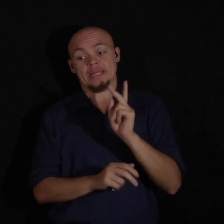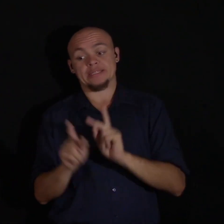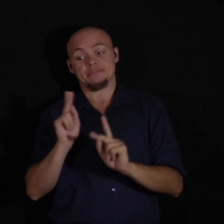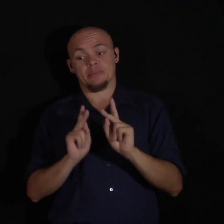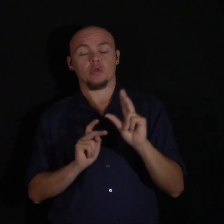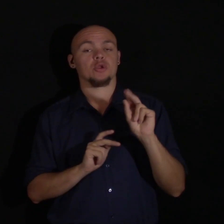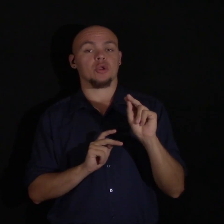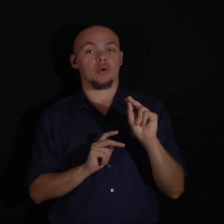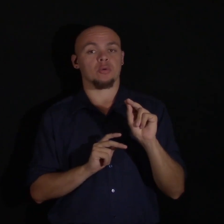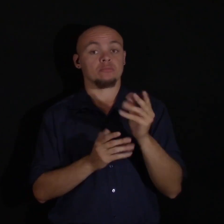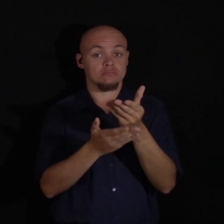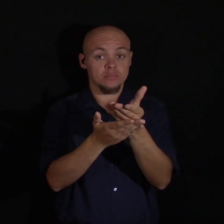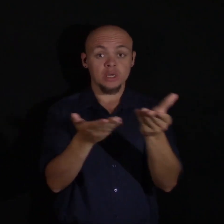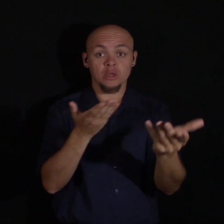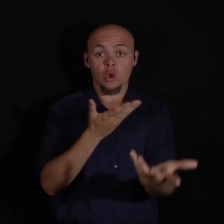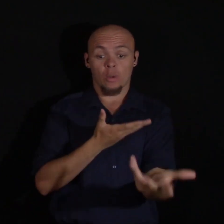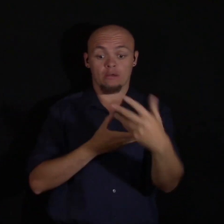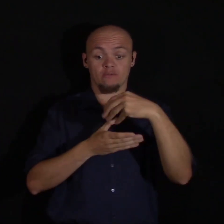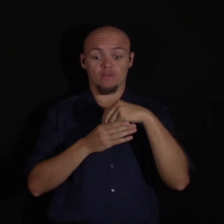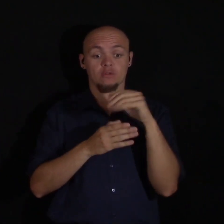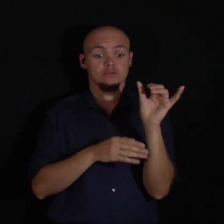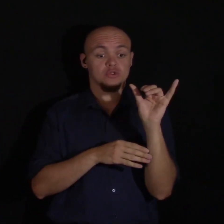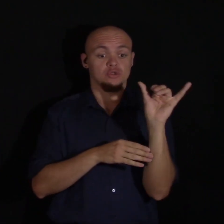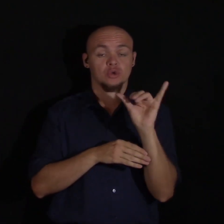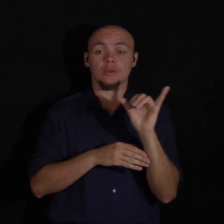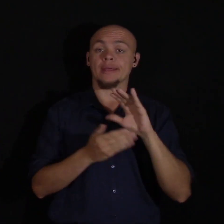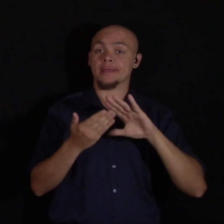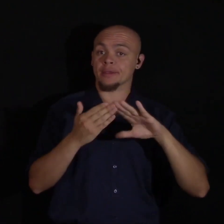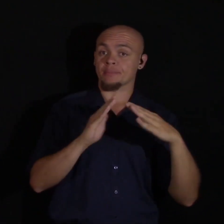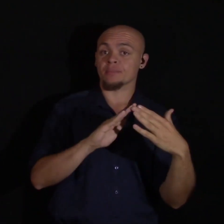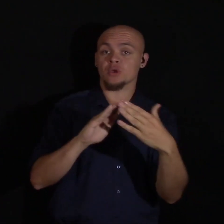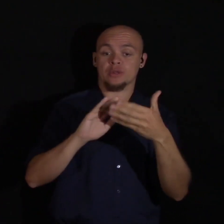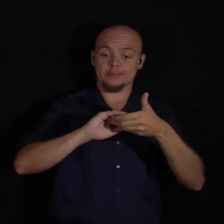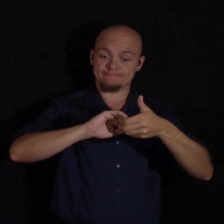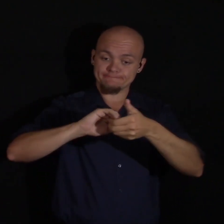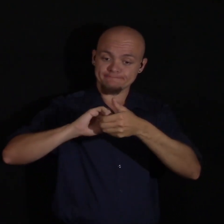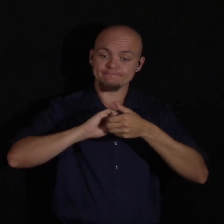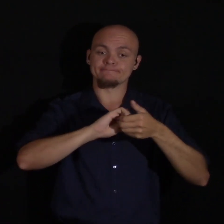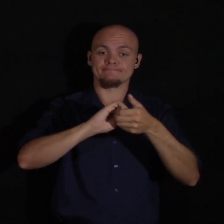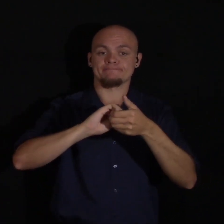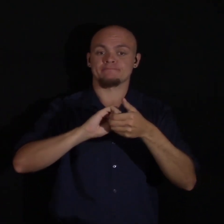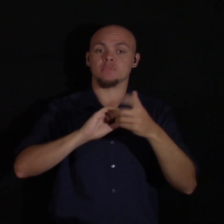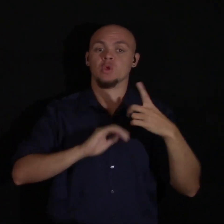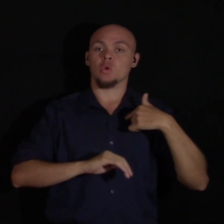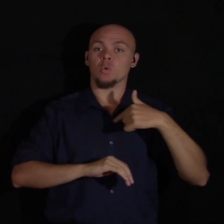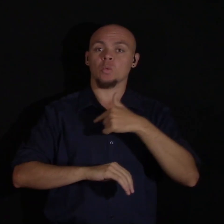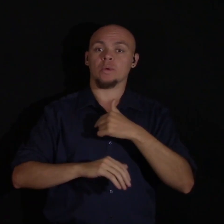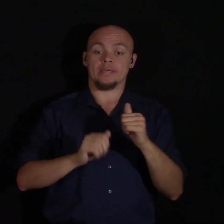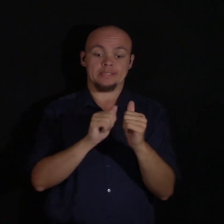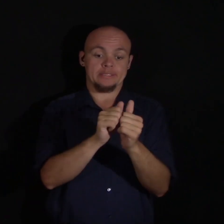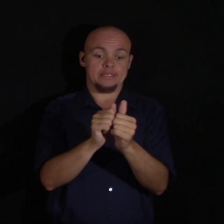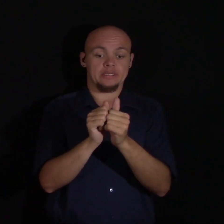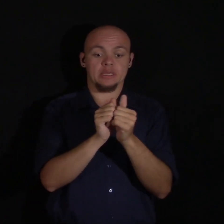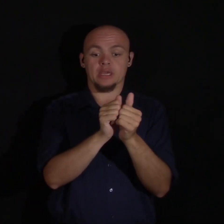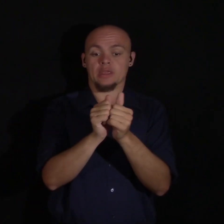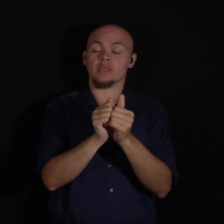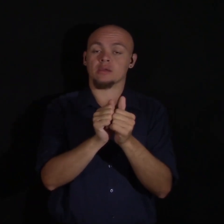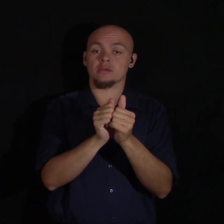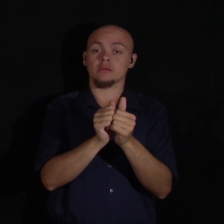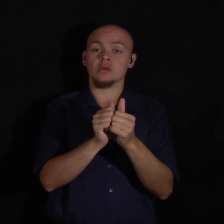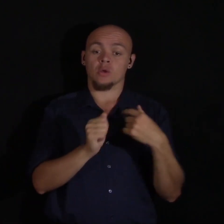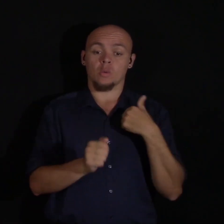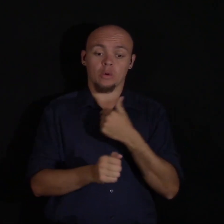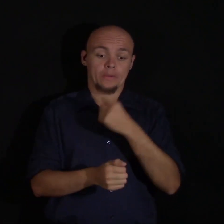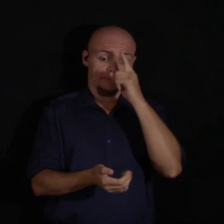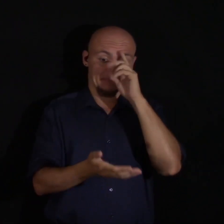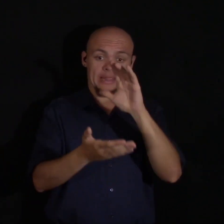but you involved too. Us as a community. We are able to come together and fight for what